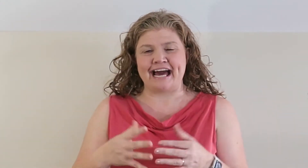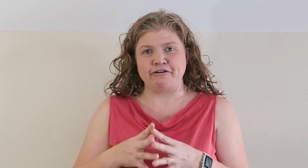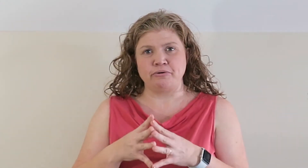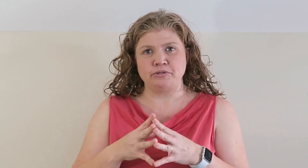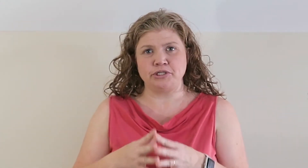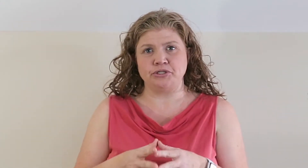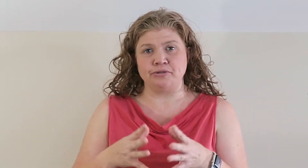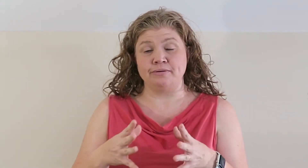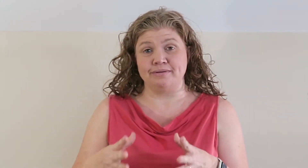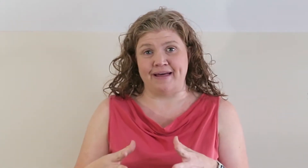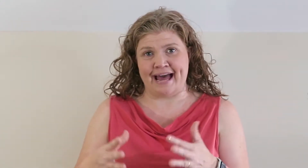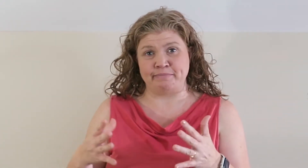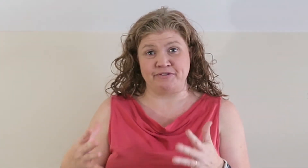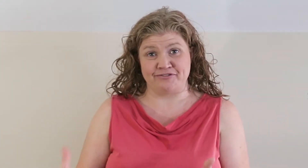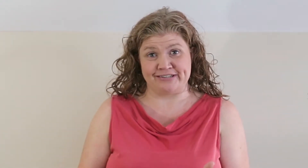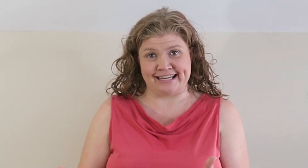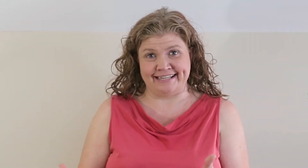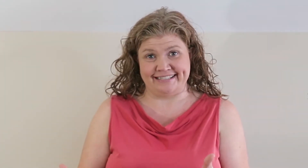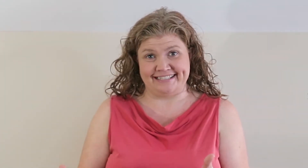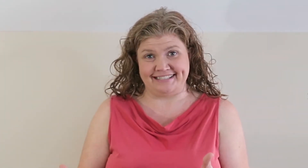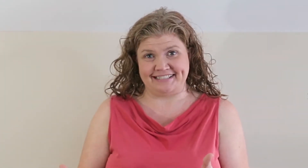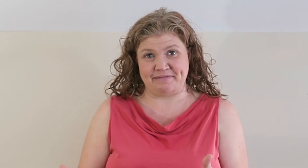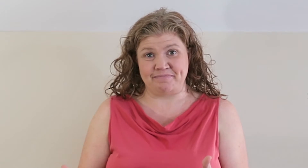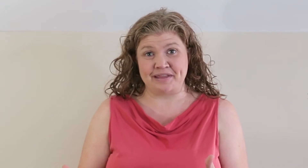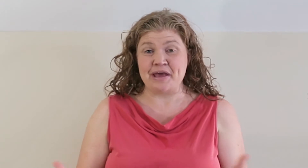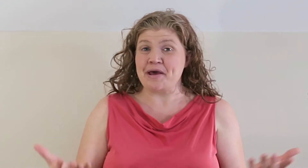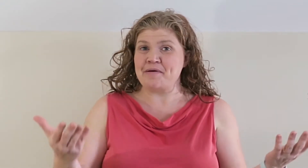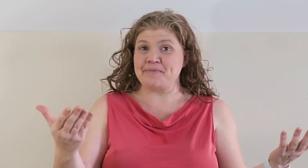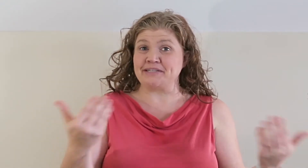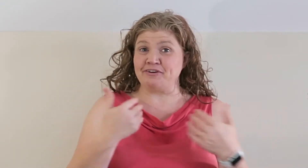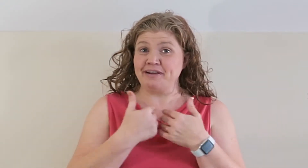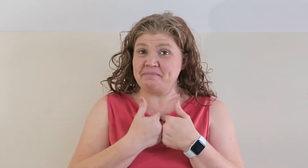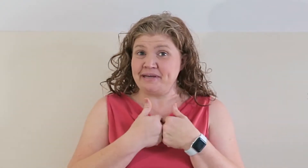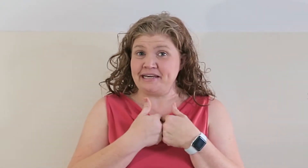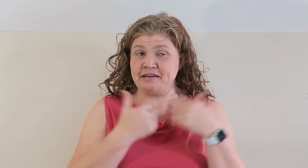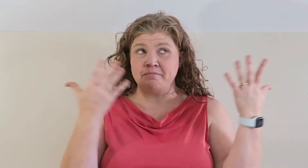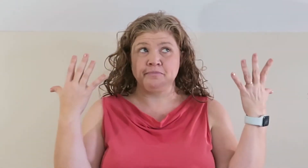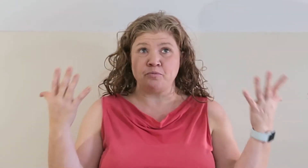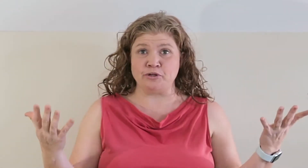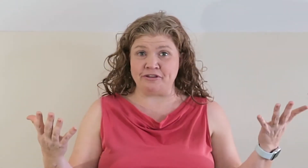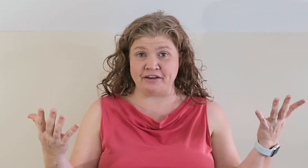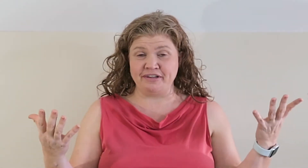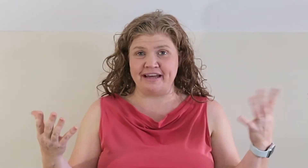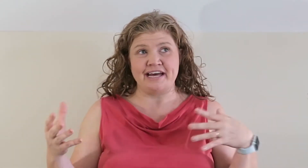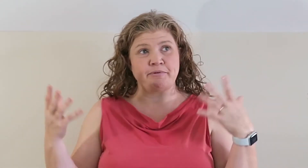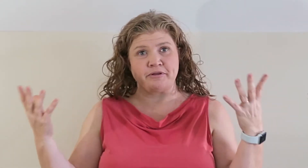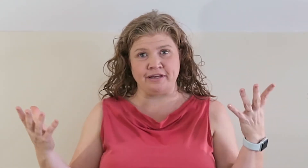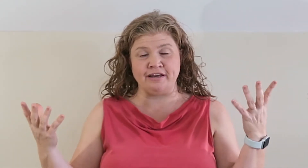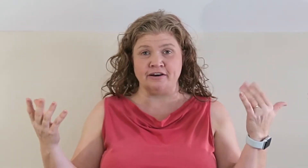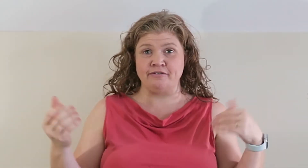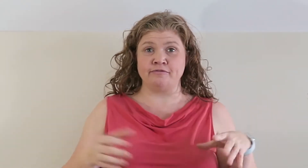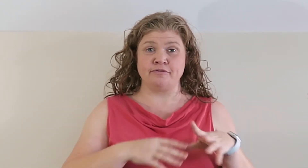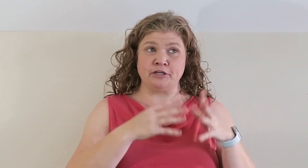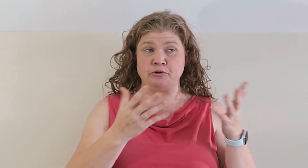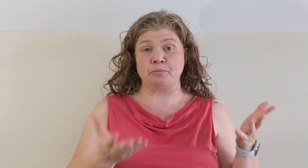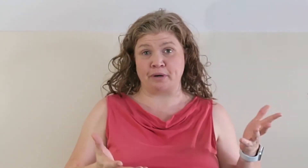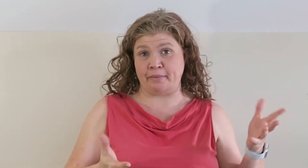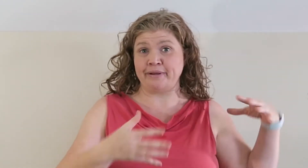how do you do labs for sciences? Because if you're like me, you need to get a lab, you think of probably,